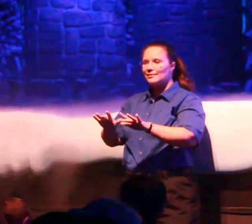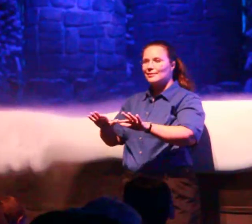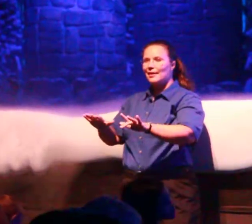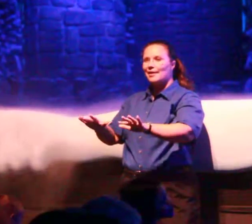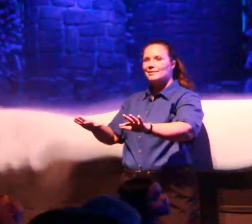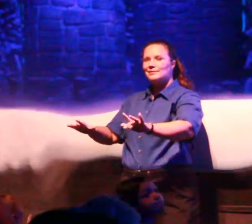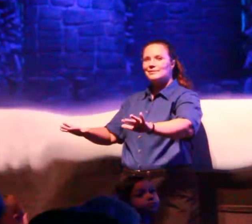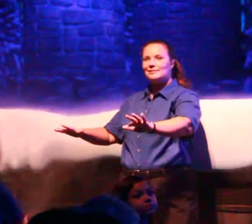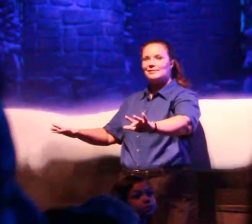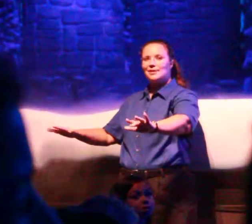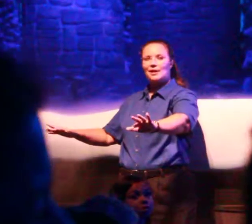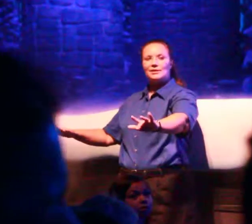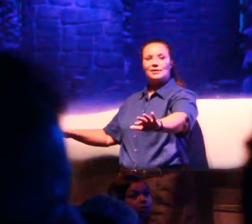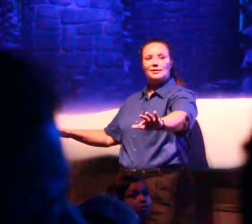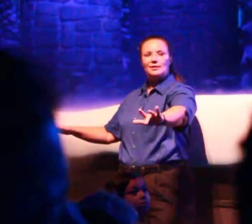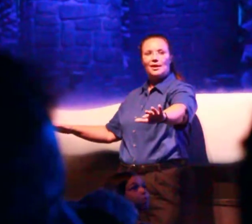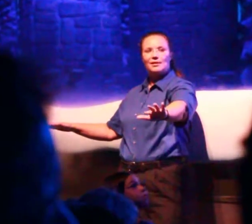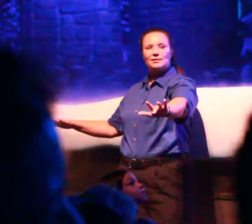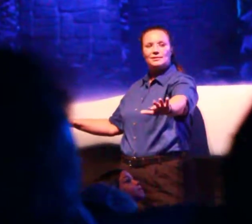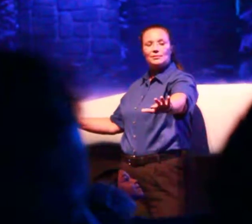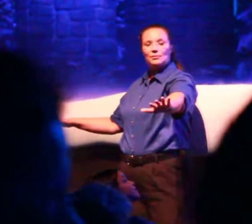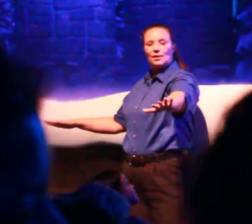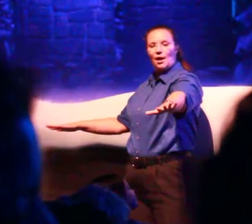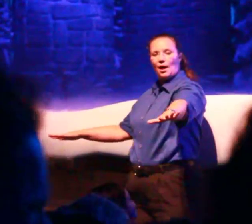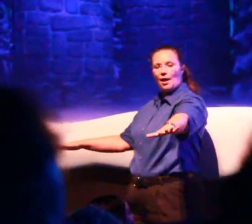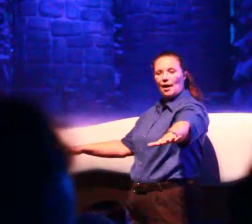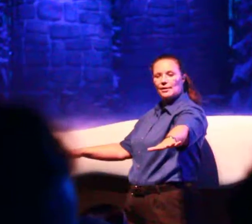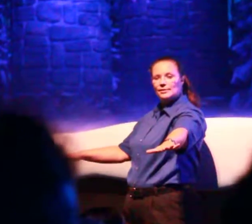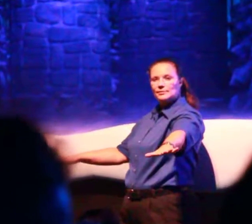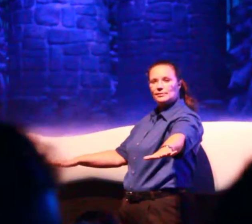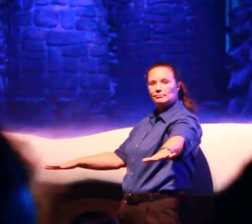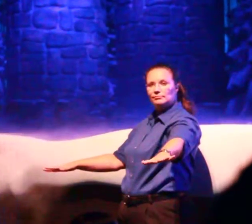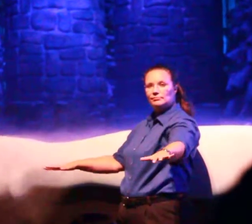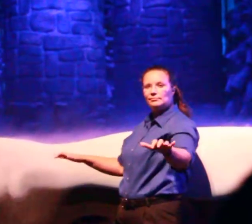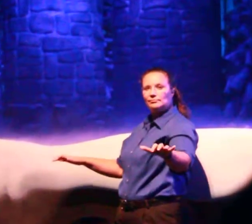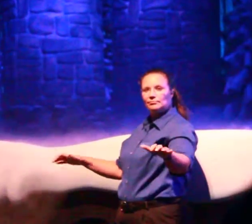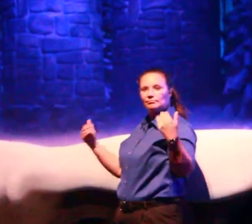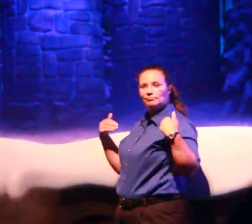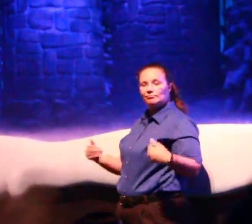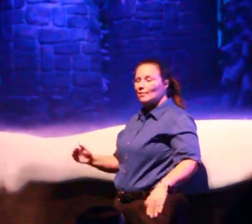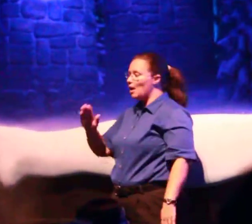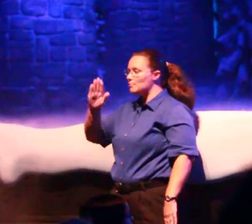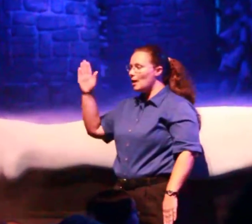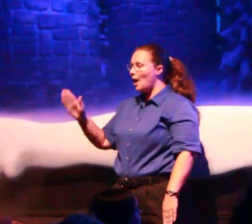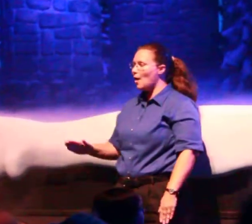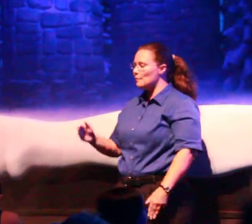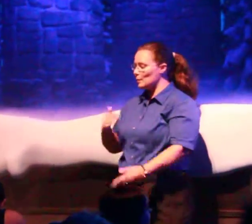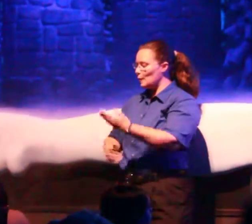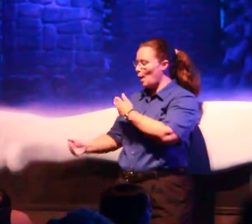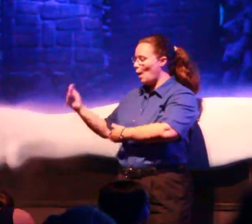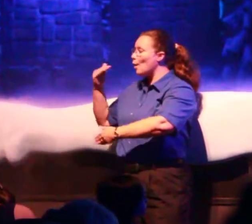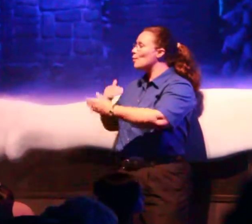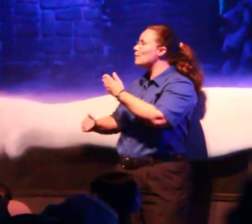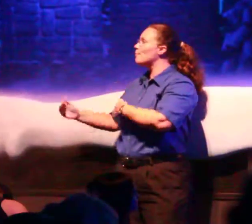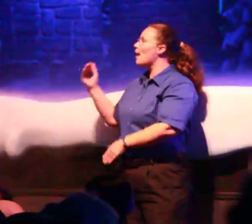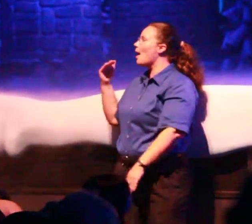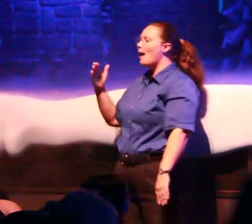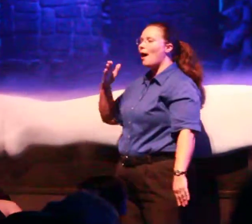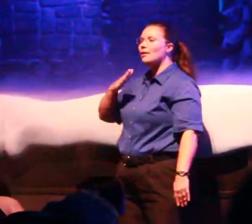light is like a night to blast I'm here to call you love,